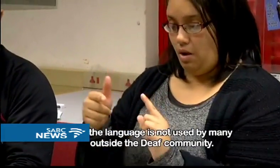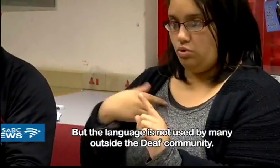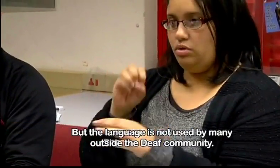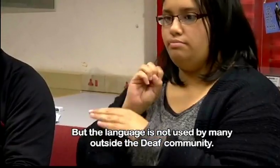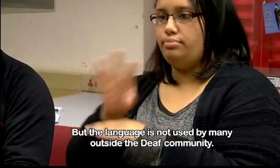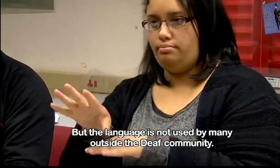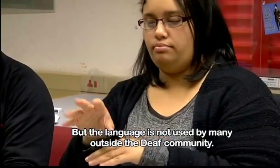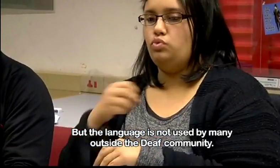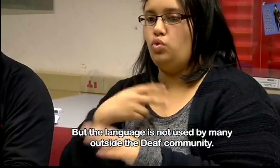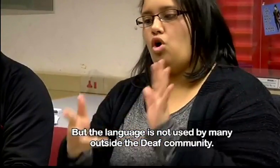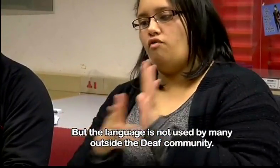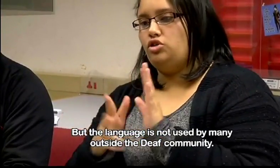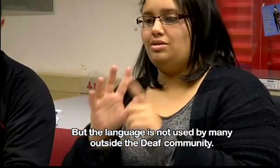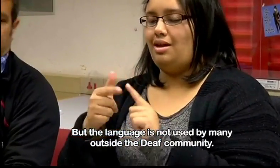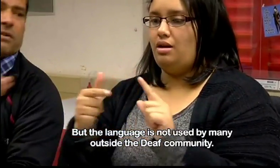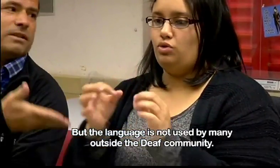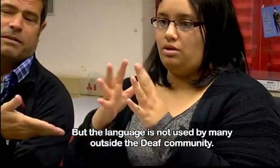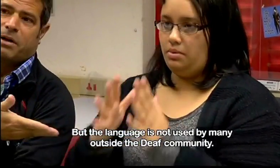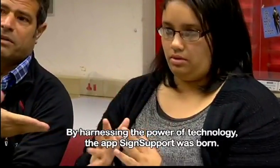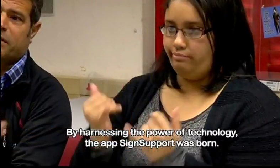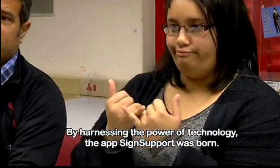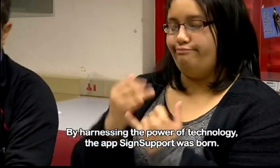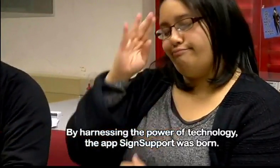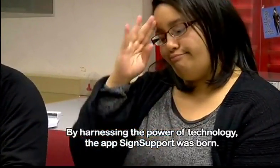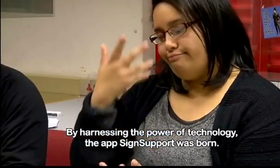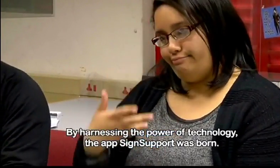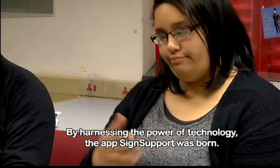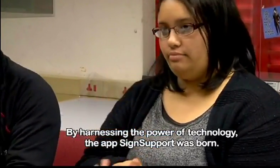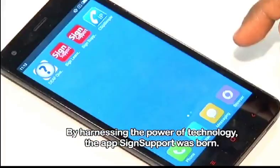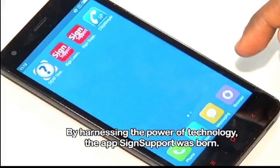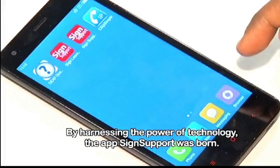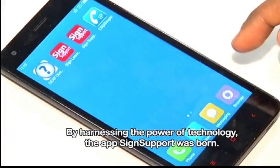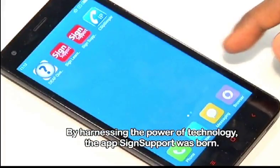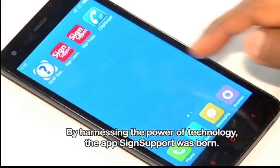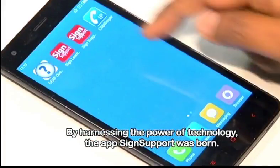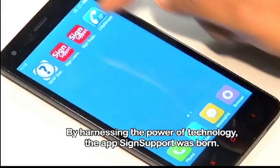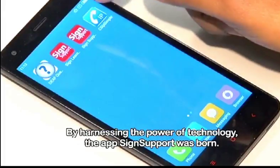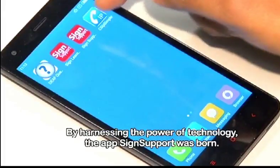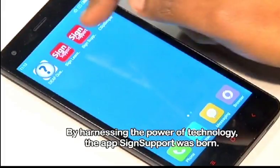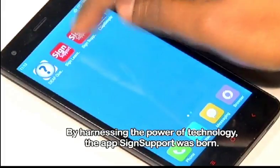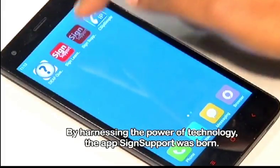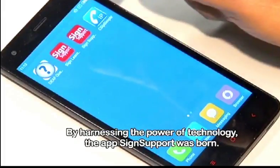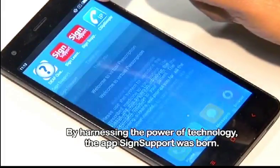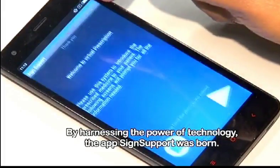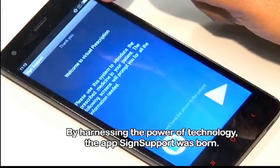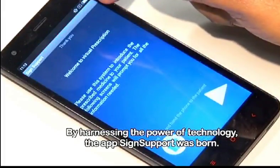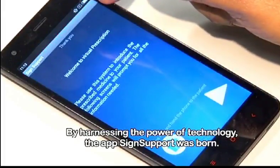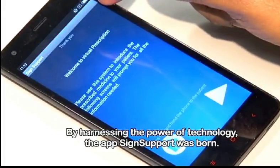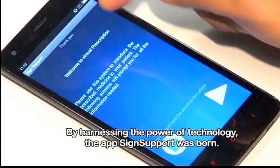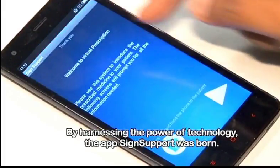many outside the deaf community. By harnessing the power of technology, the app Sign Support was